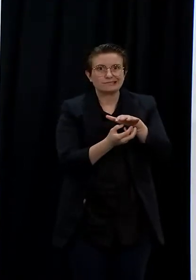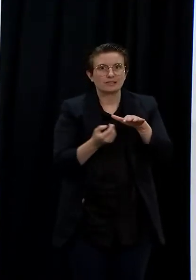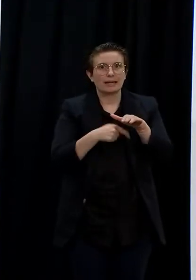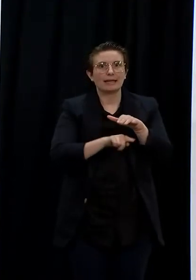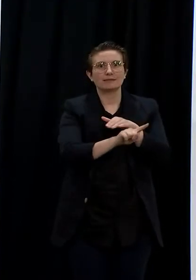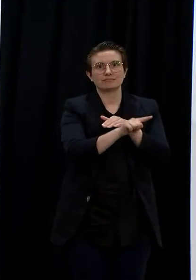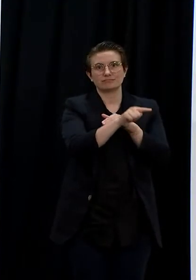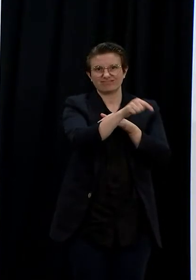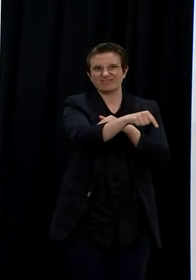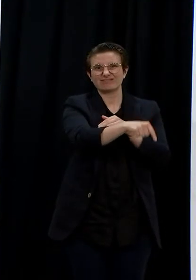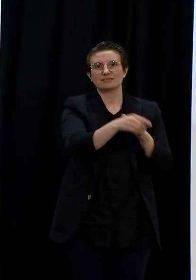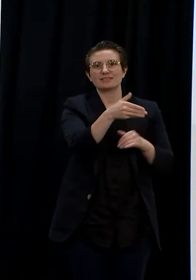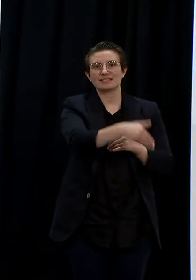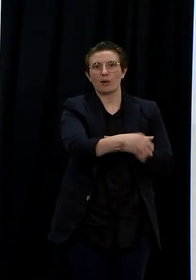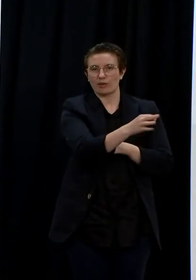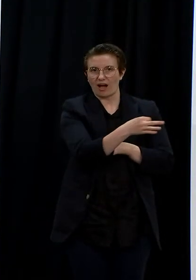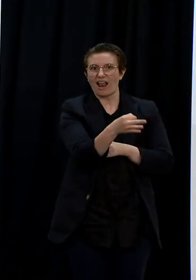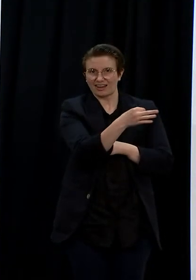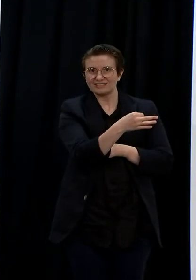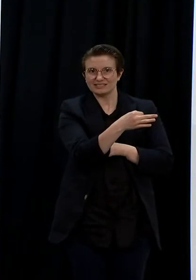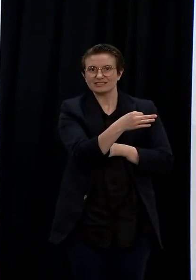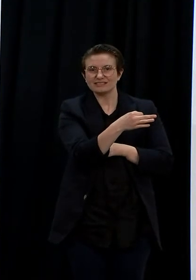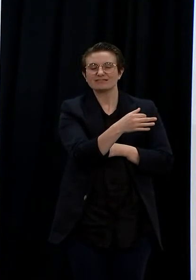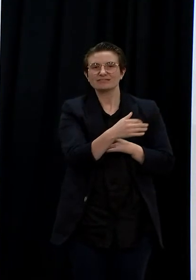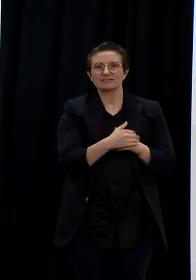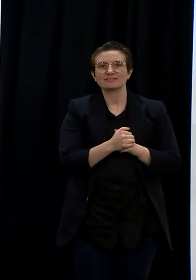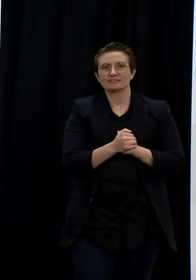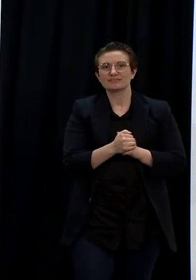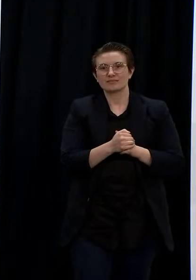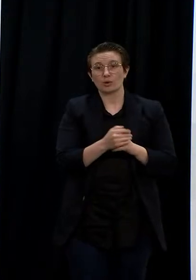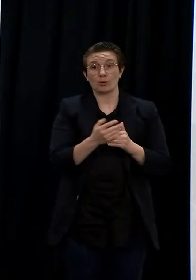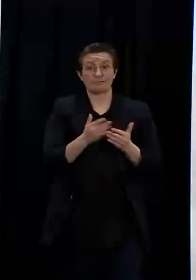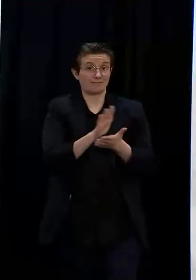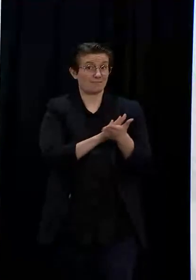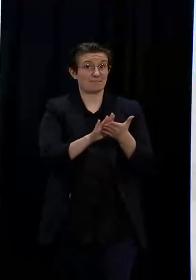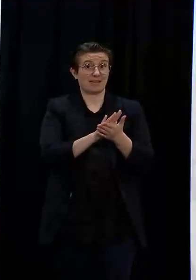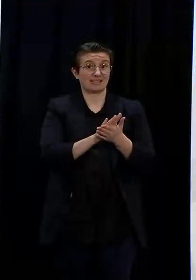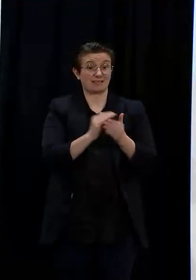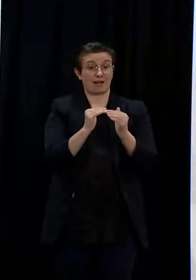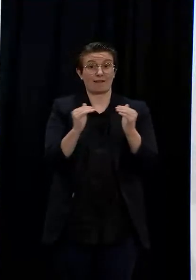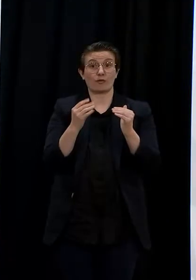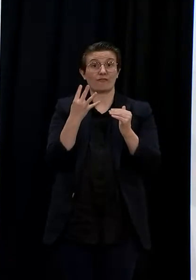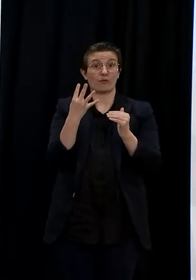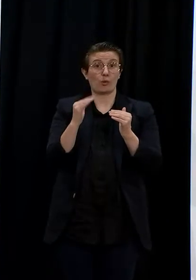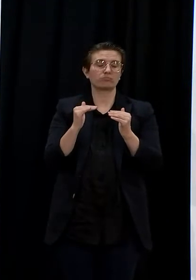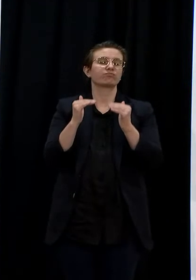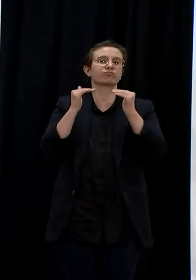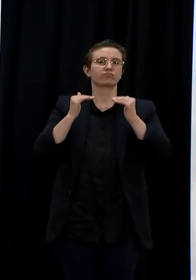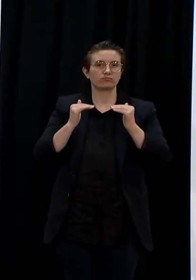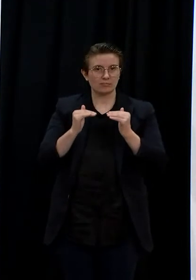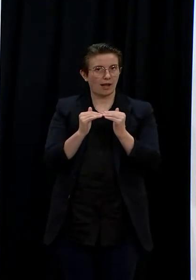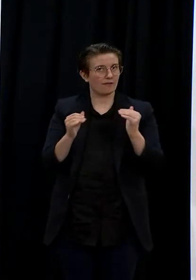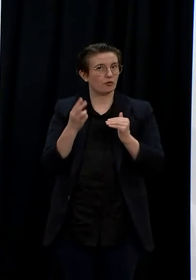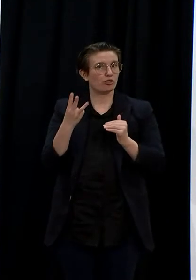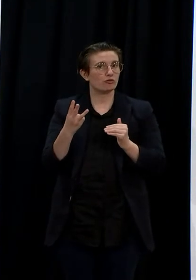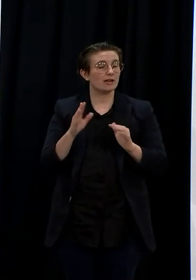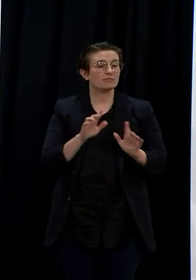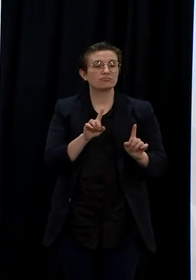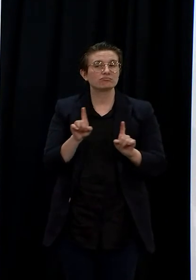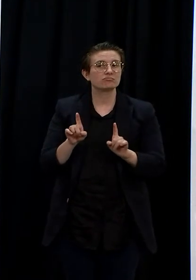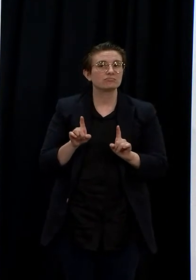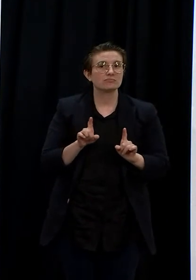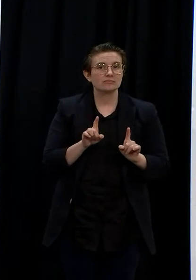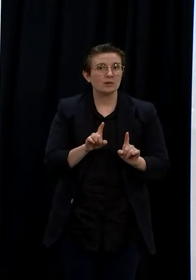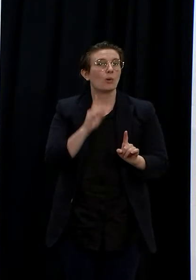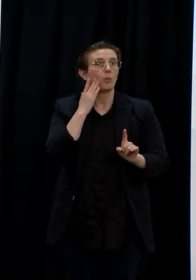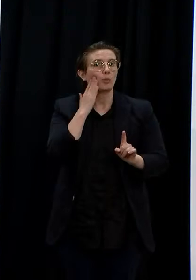is the best way that we can assure that when we do lift restrictions it stays that way and those businesses can remain free of some of the